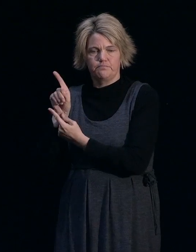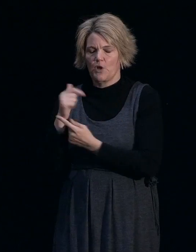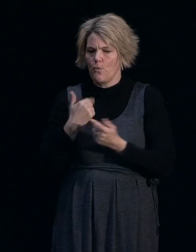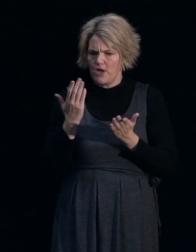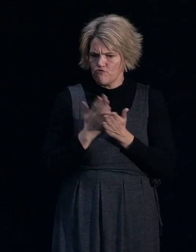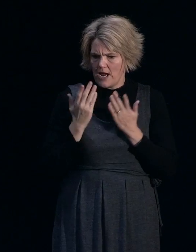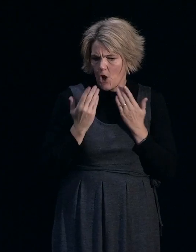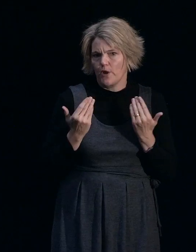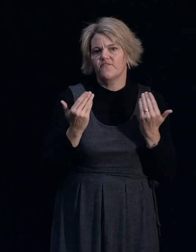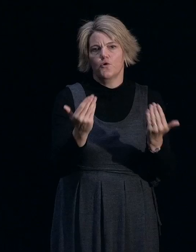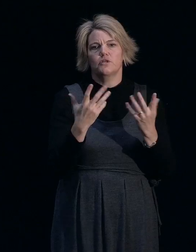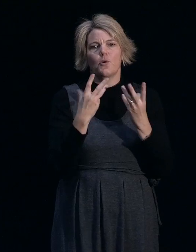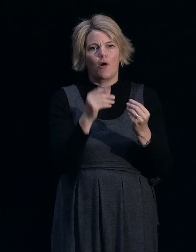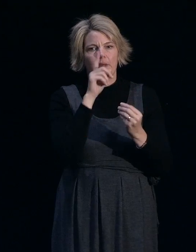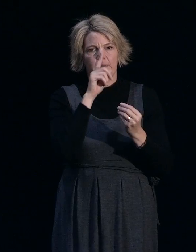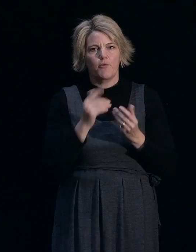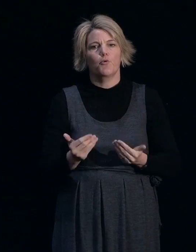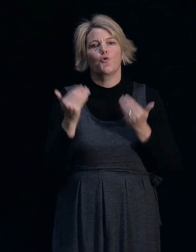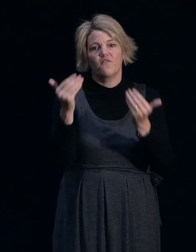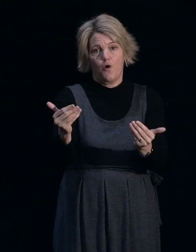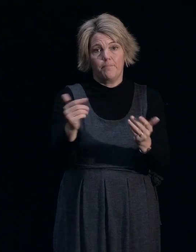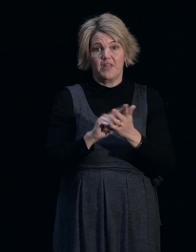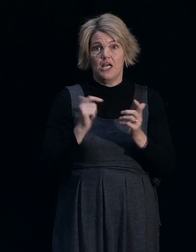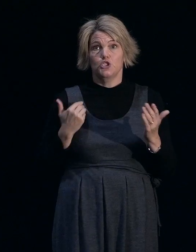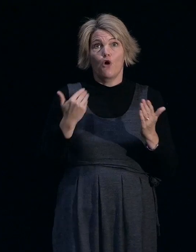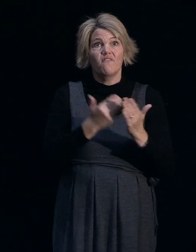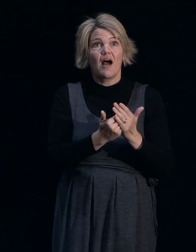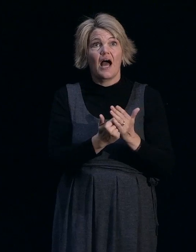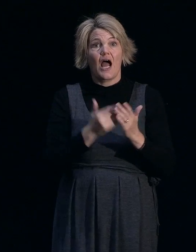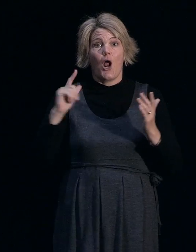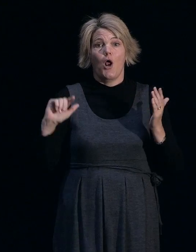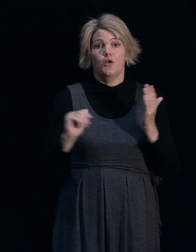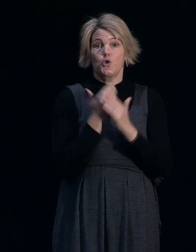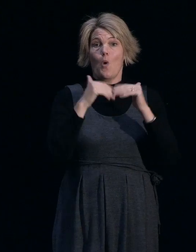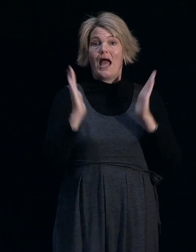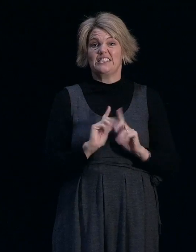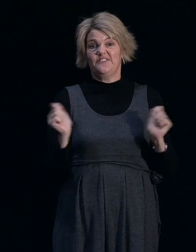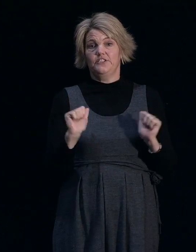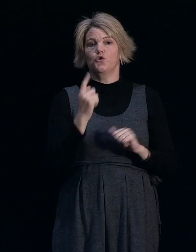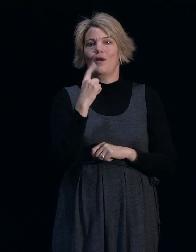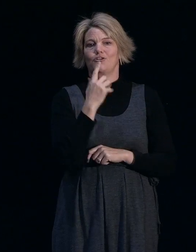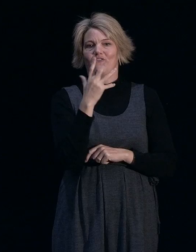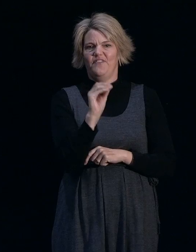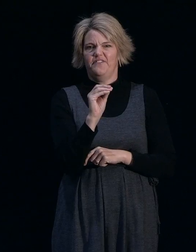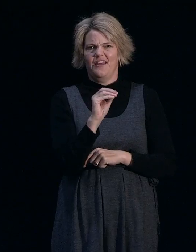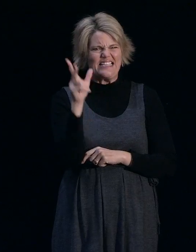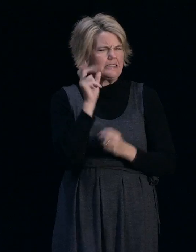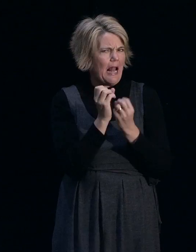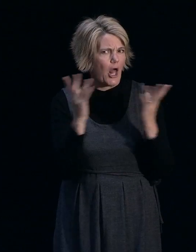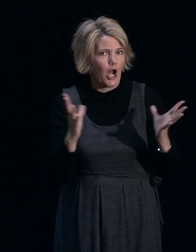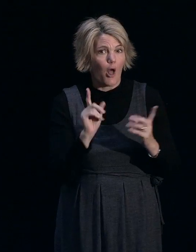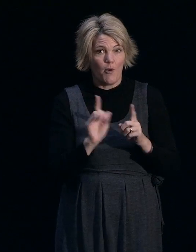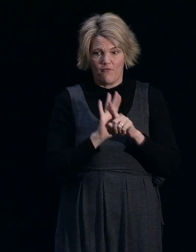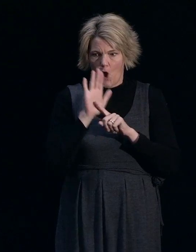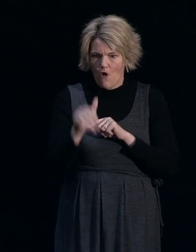stage. So we've completed 150 new houses, which doesn't sound huge, but we've got over 700 in the